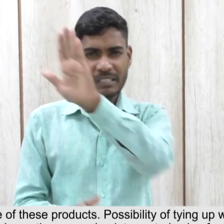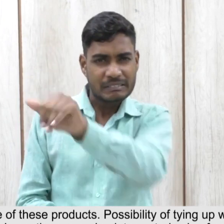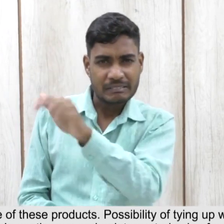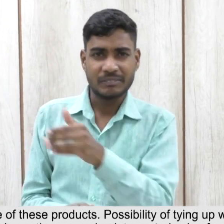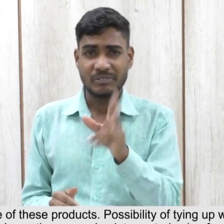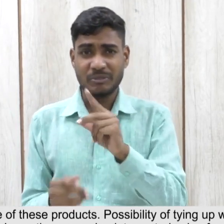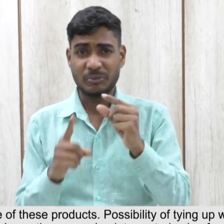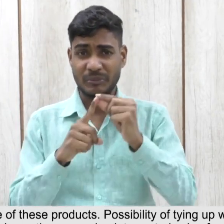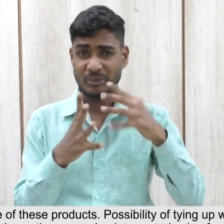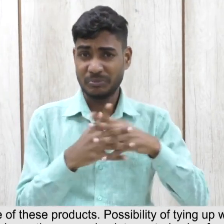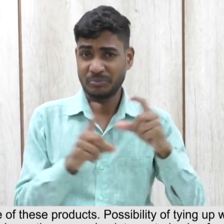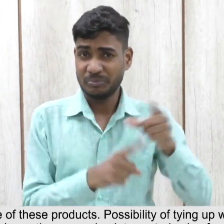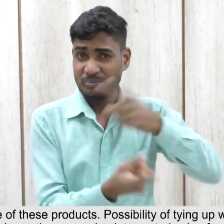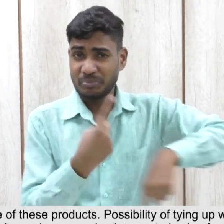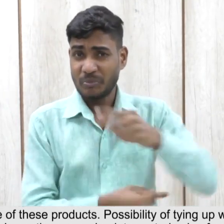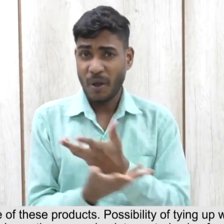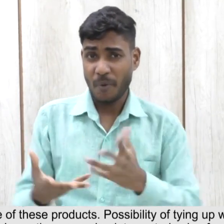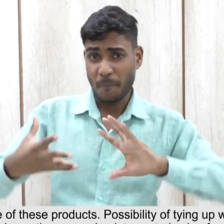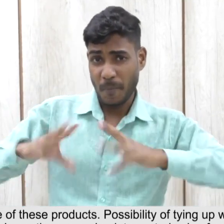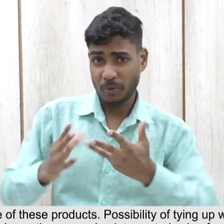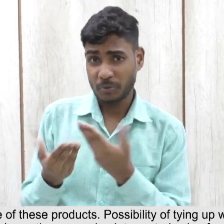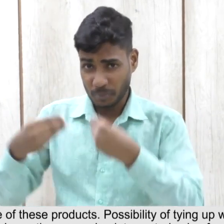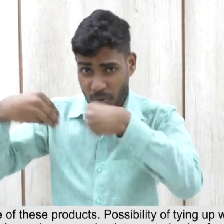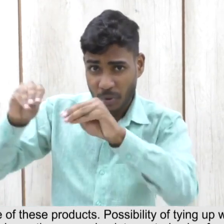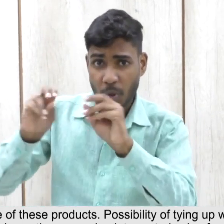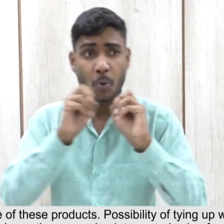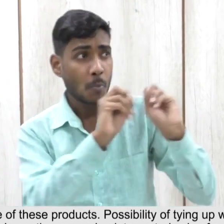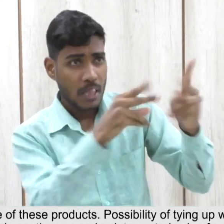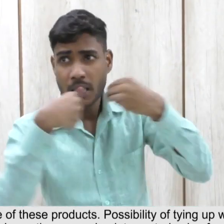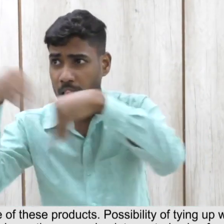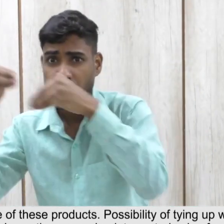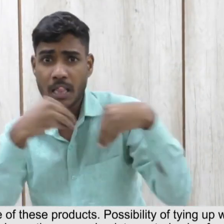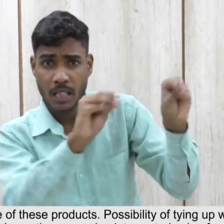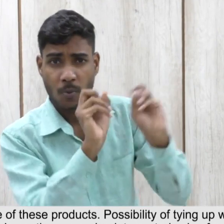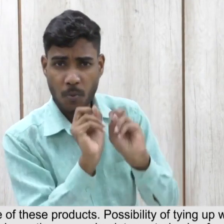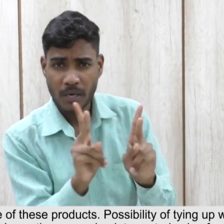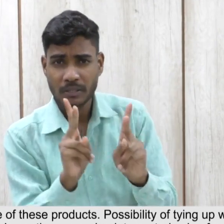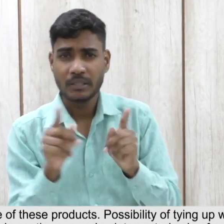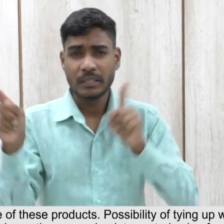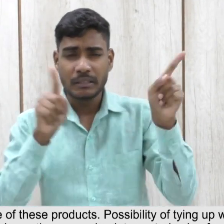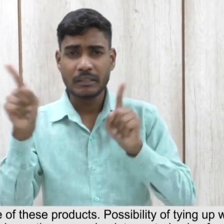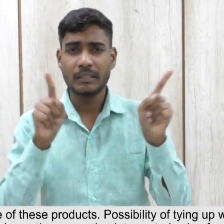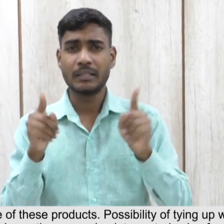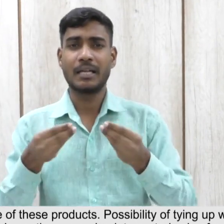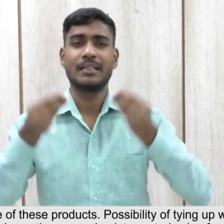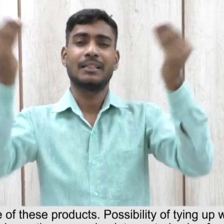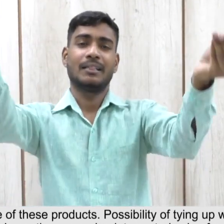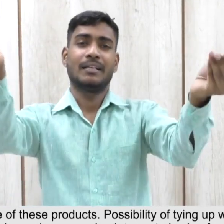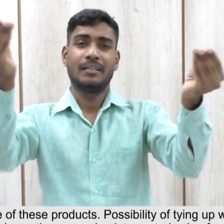Possibility of tying up with e-marketing giants will be explored to maintain